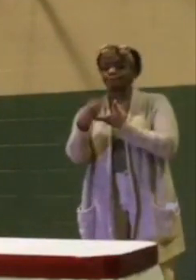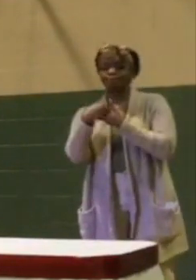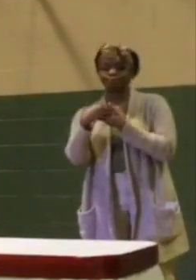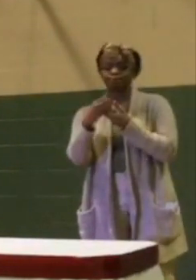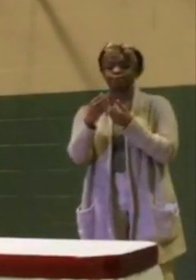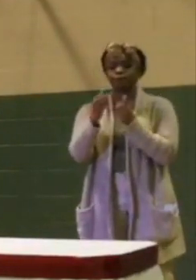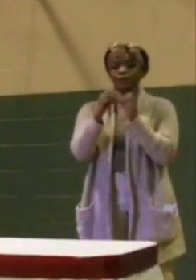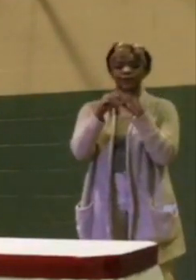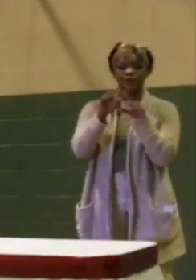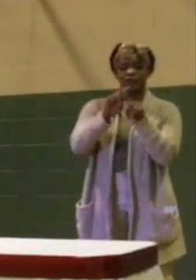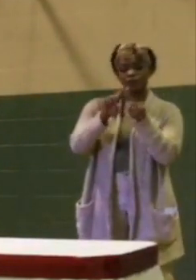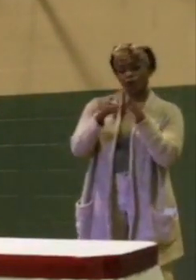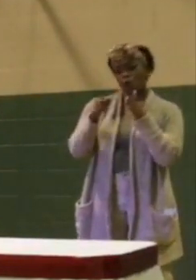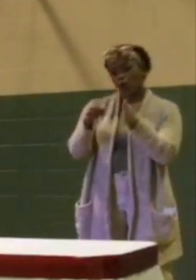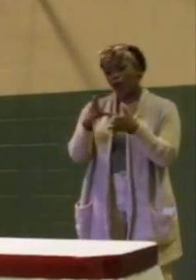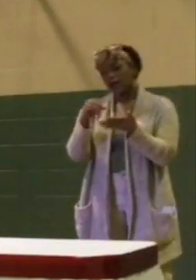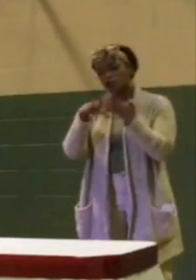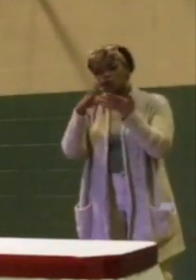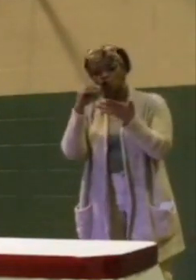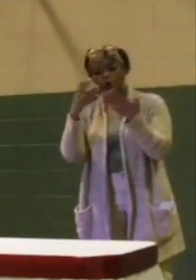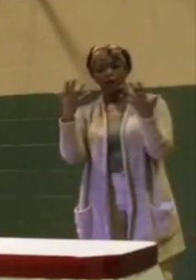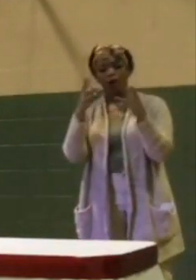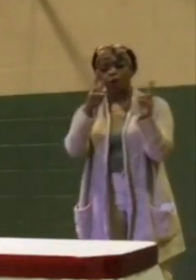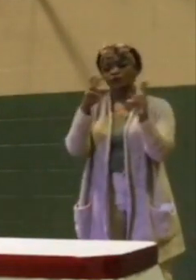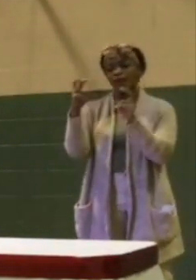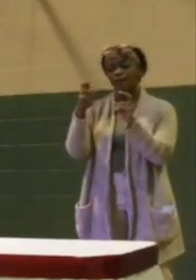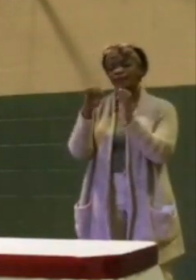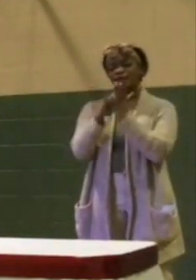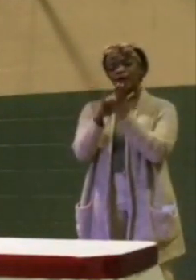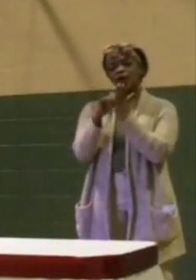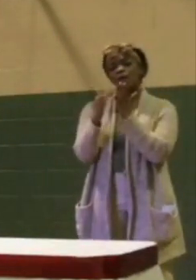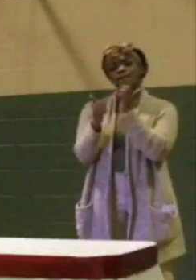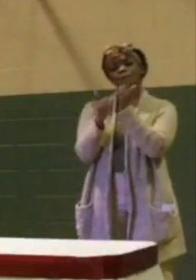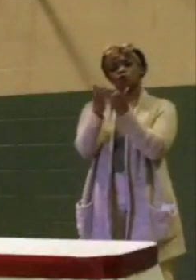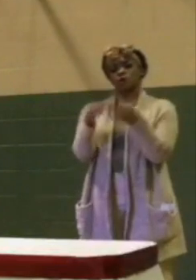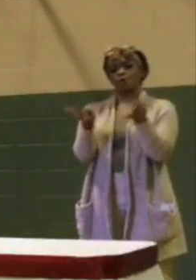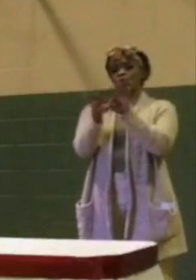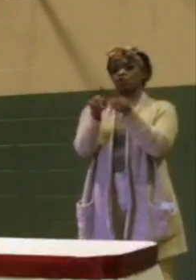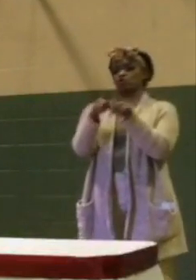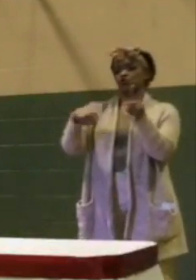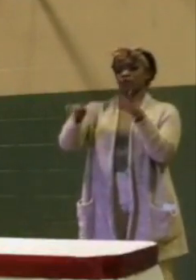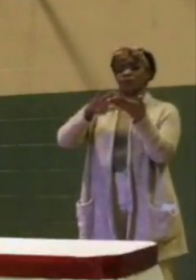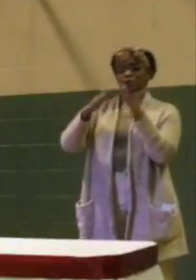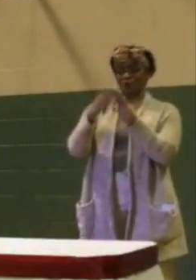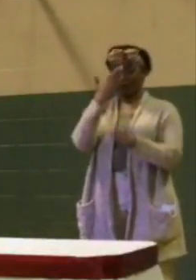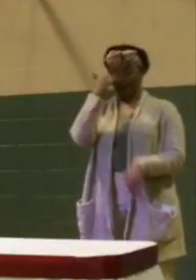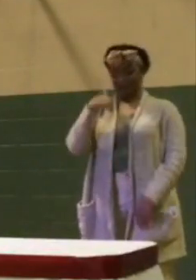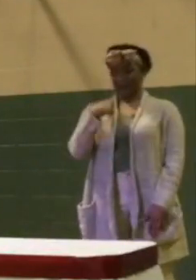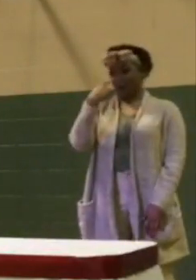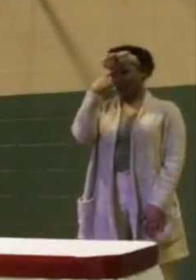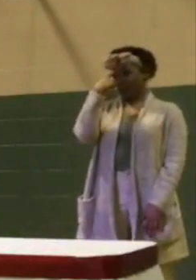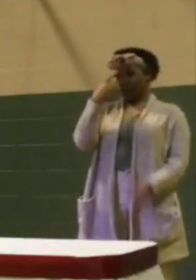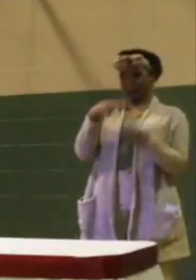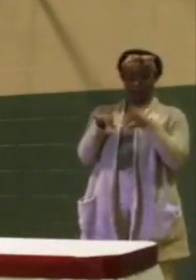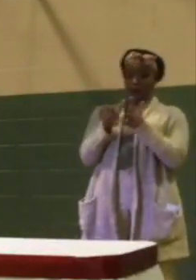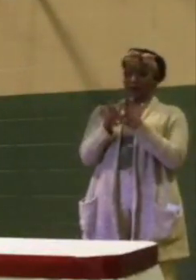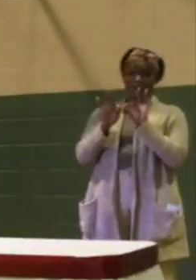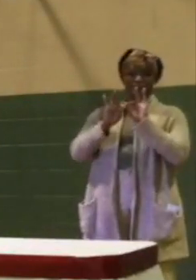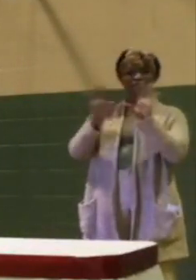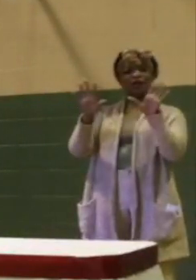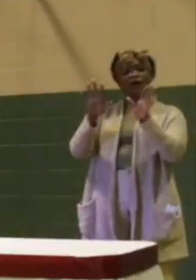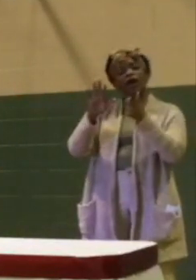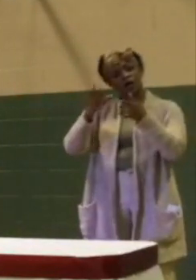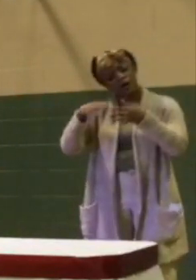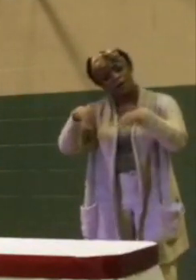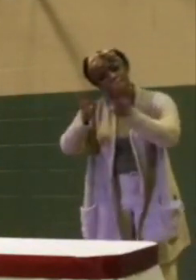the topics that matter most to the community. Because it doesn't matter what I think is the most important, matters what the community thinks